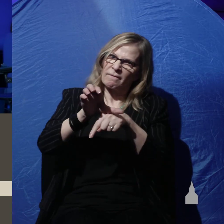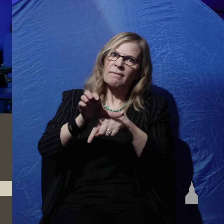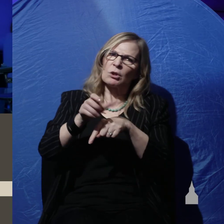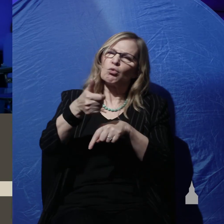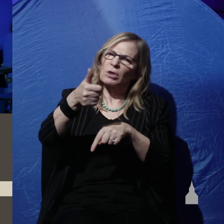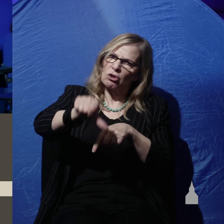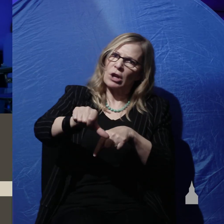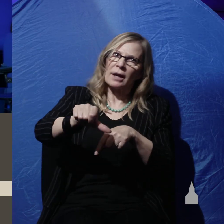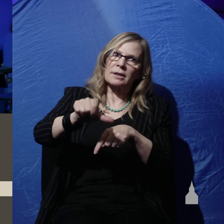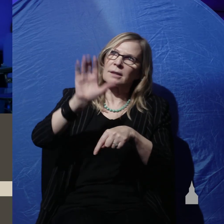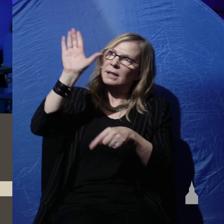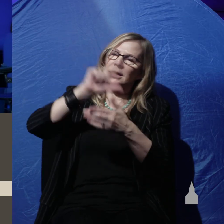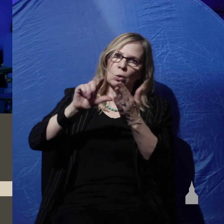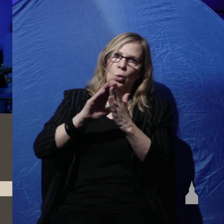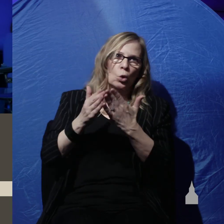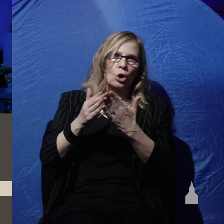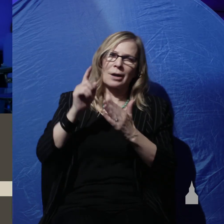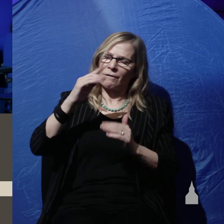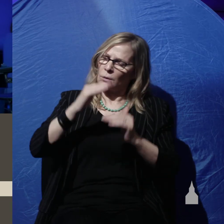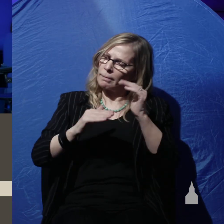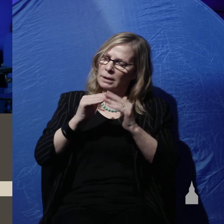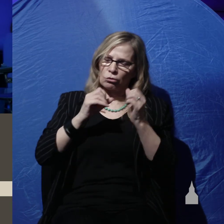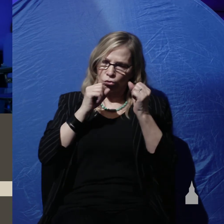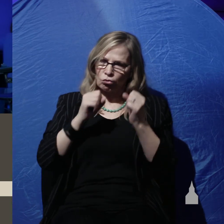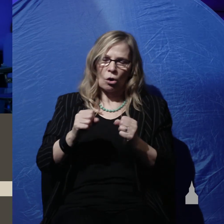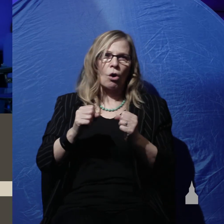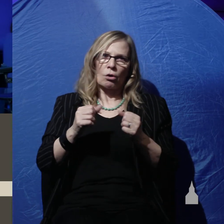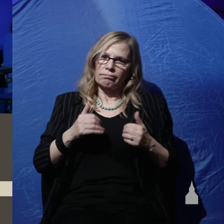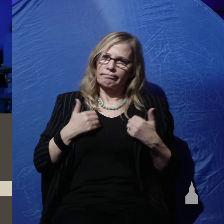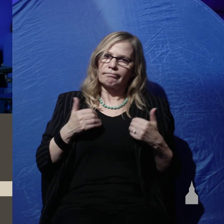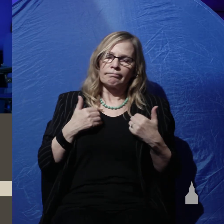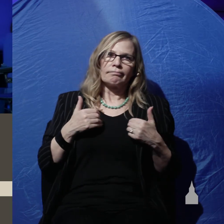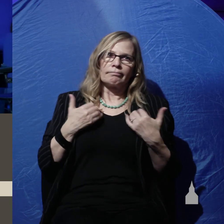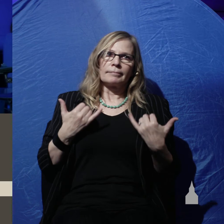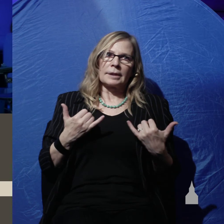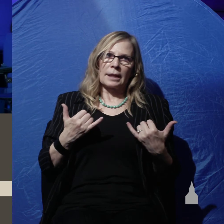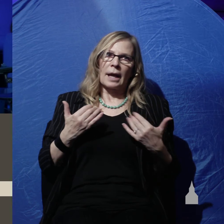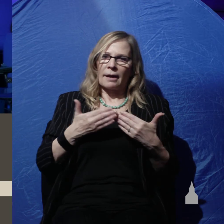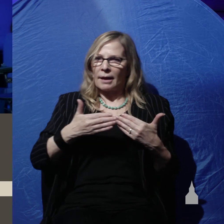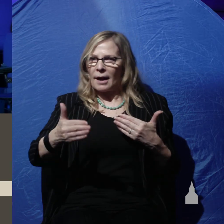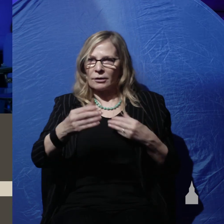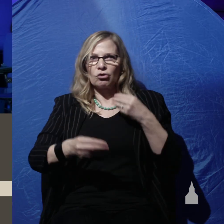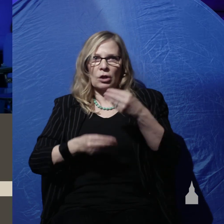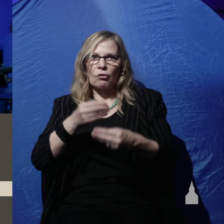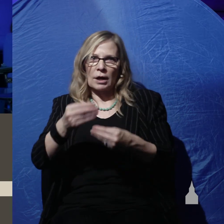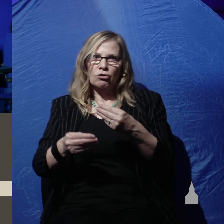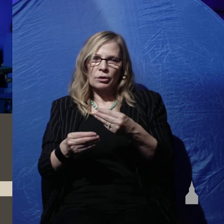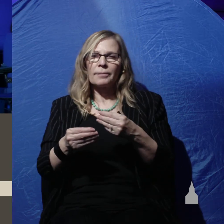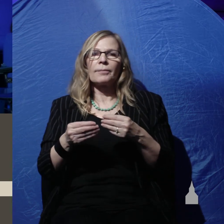word of God we've got to build strong just in the next generation and then divided nation